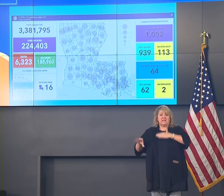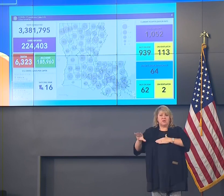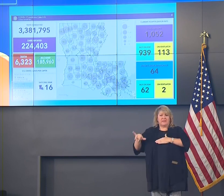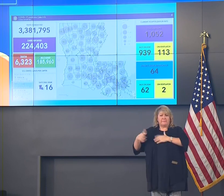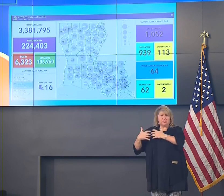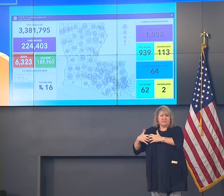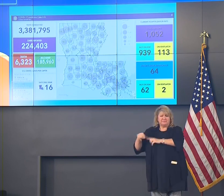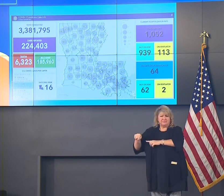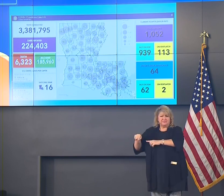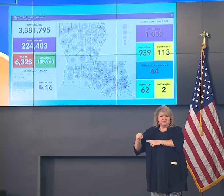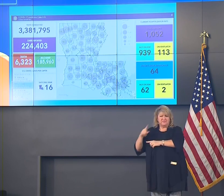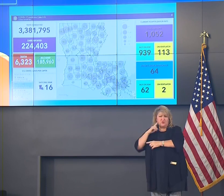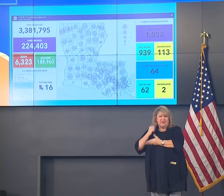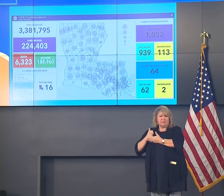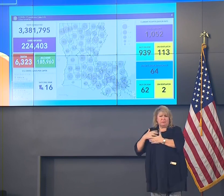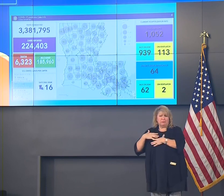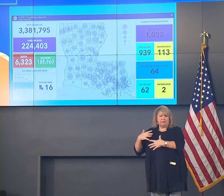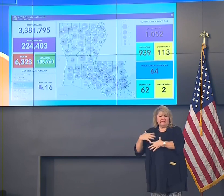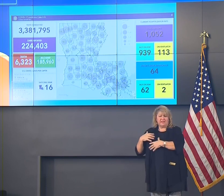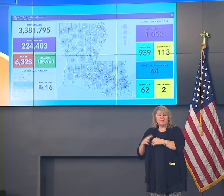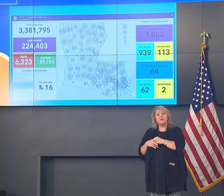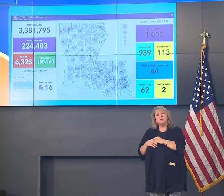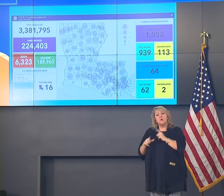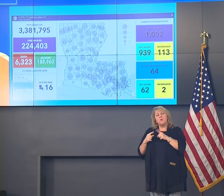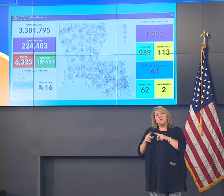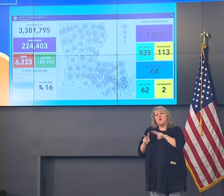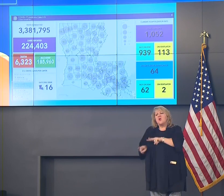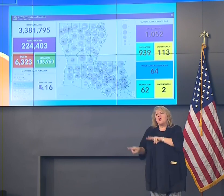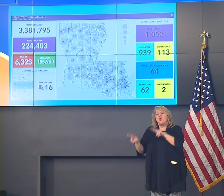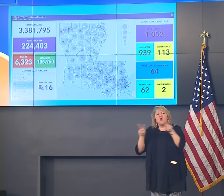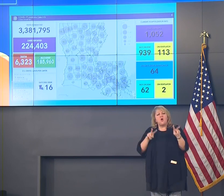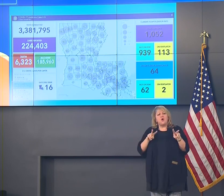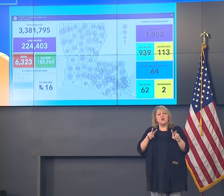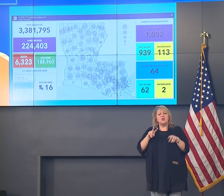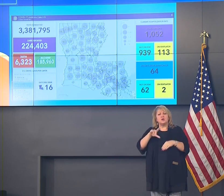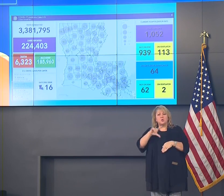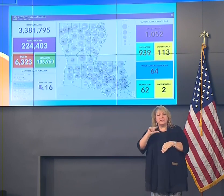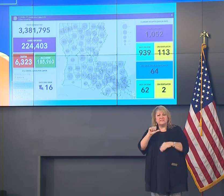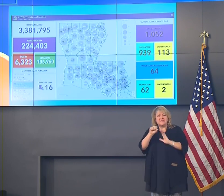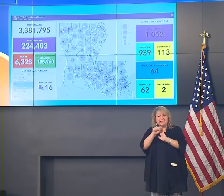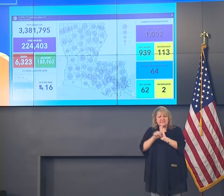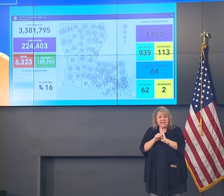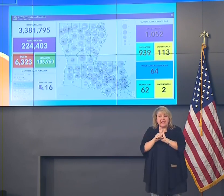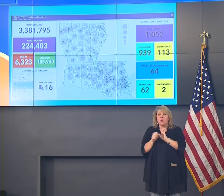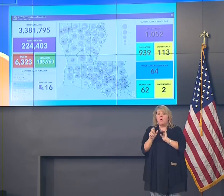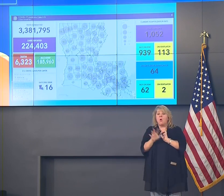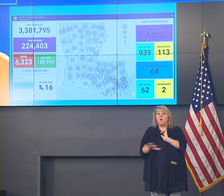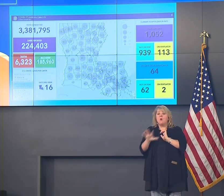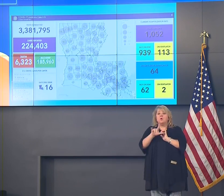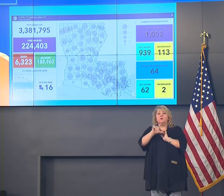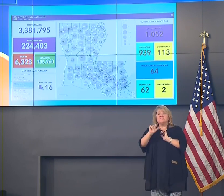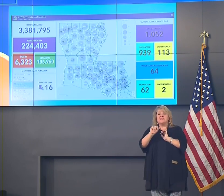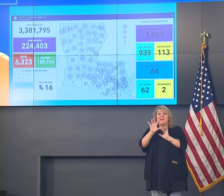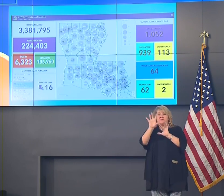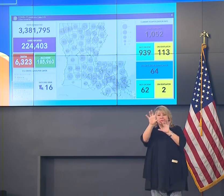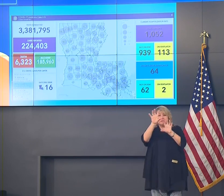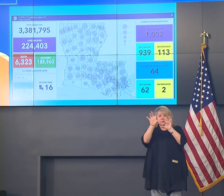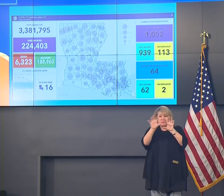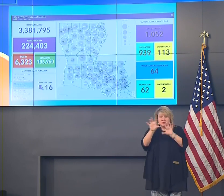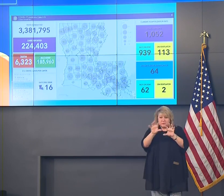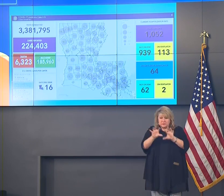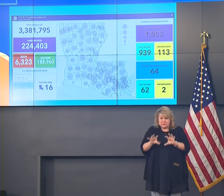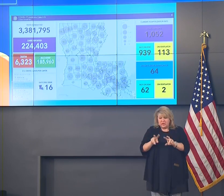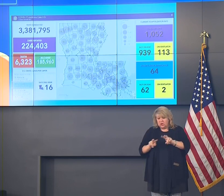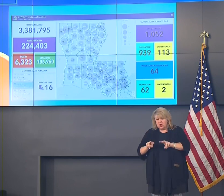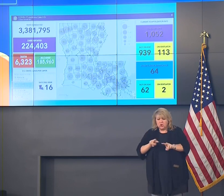And I will tell you, when we see what's happening all across the state and in all regions of our state, we have to be very concerned